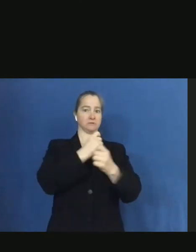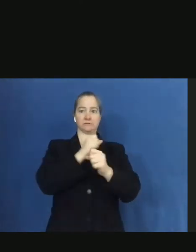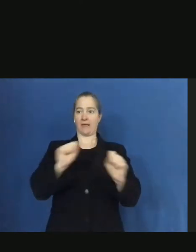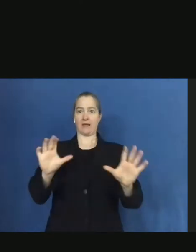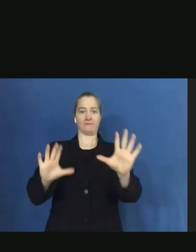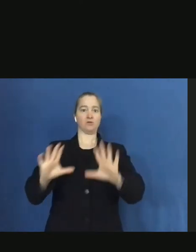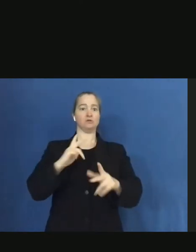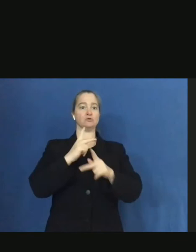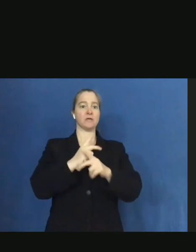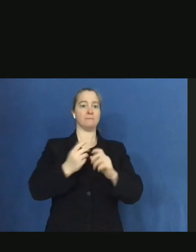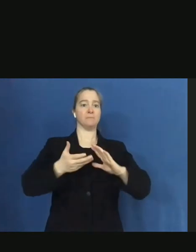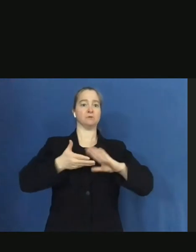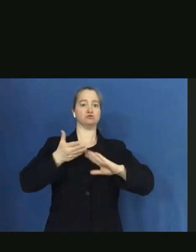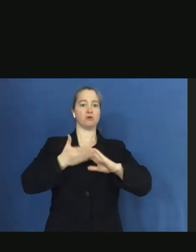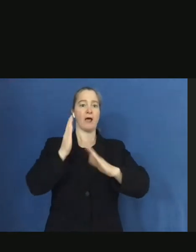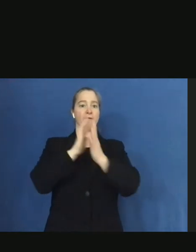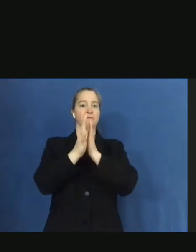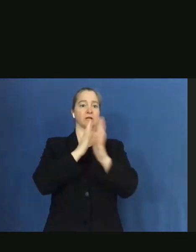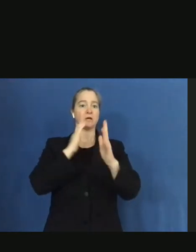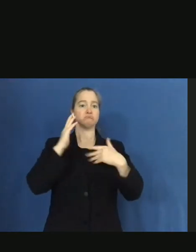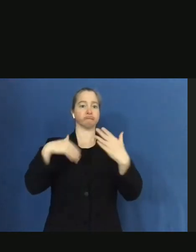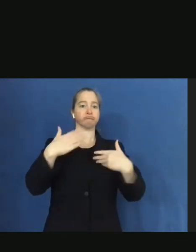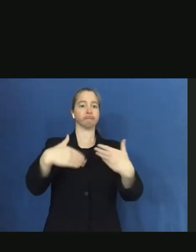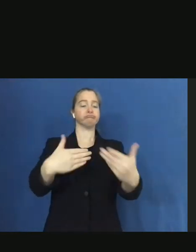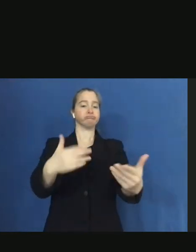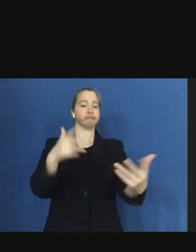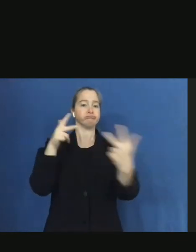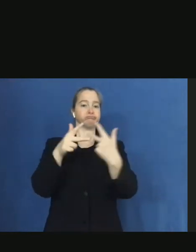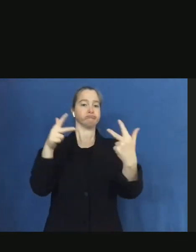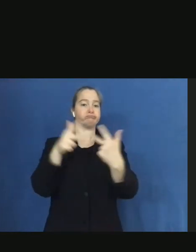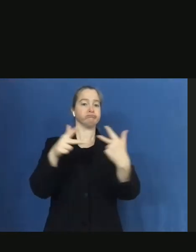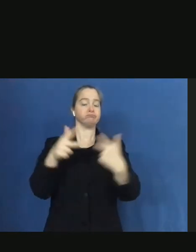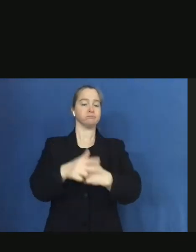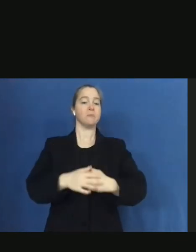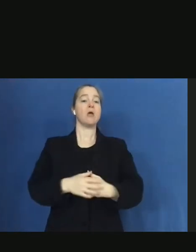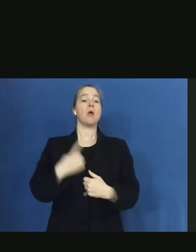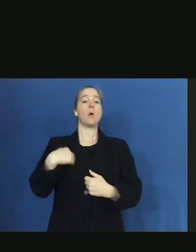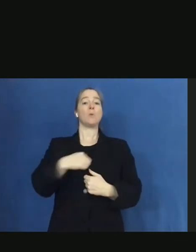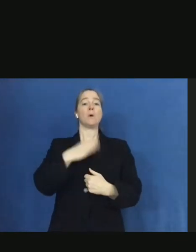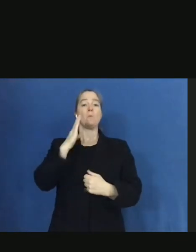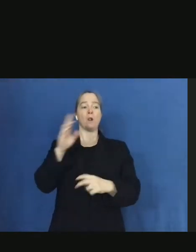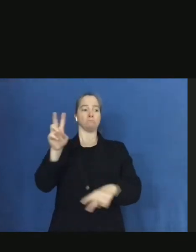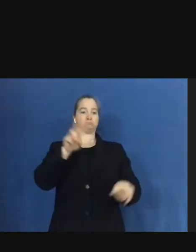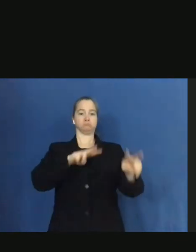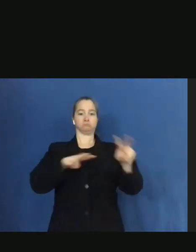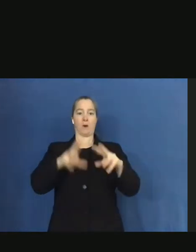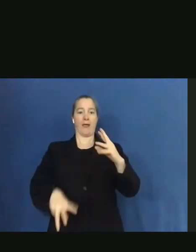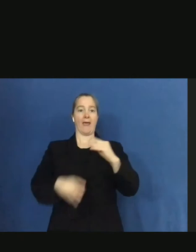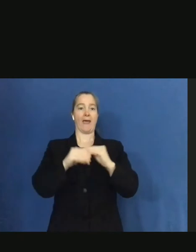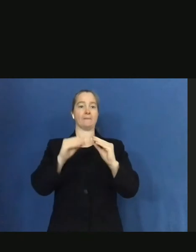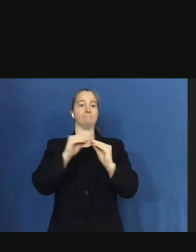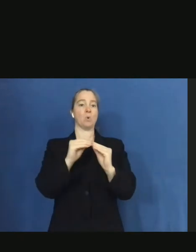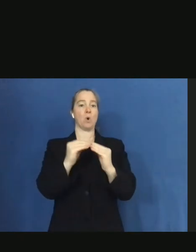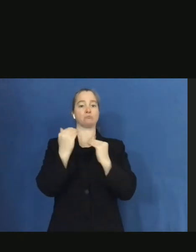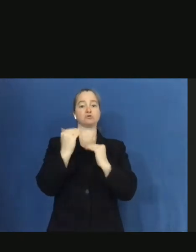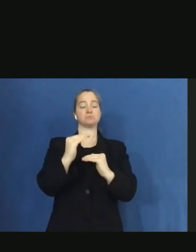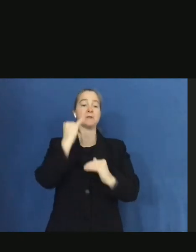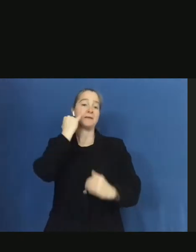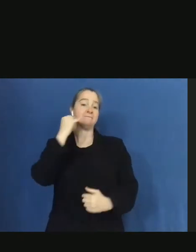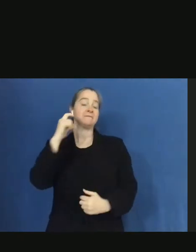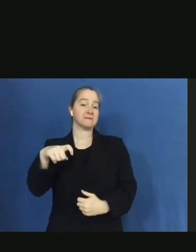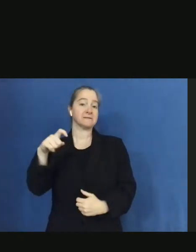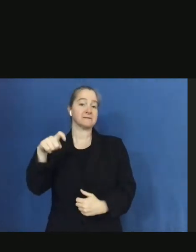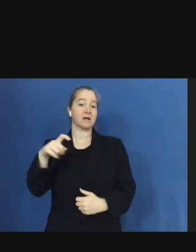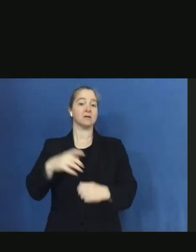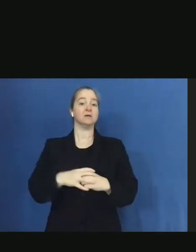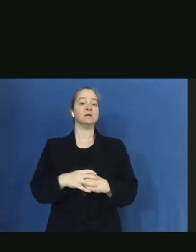continue to evaluate current conditions and we'll adjust or add additional speed and vehicle restrictions if conditions warrant. You can